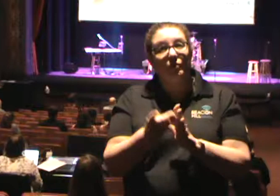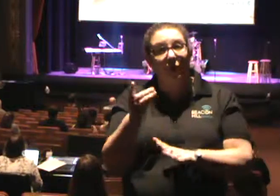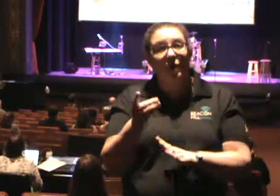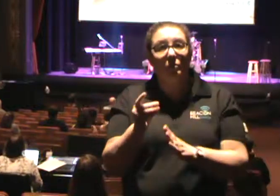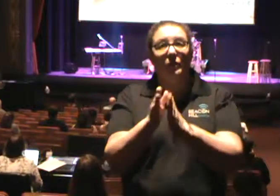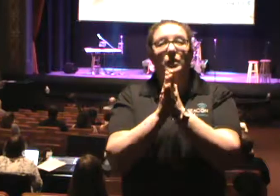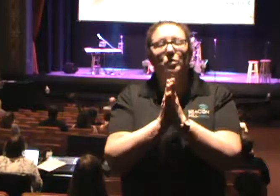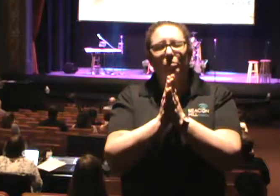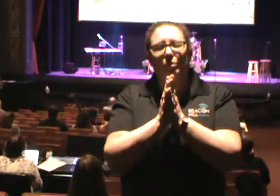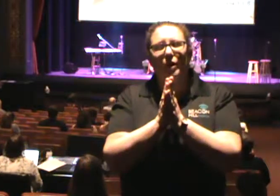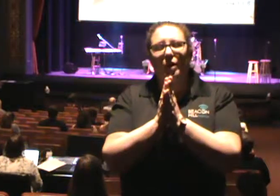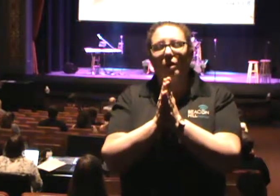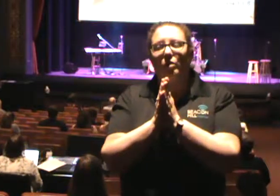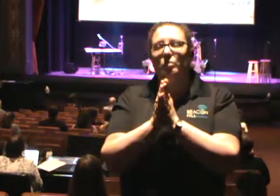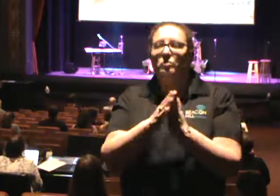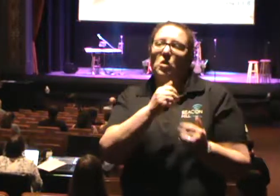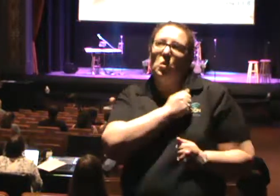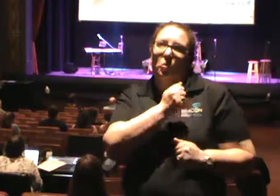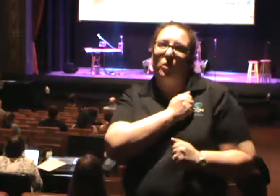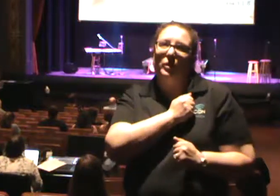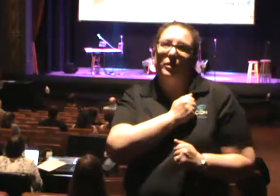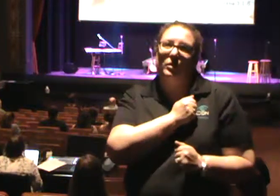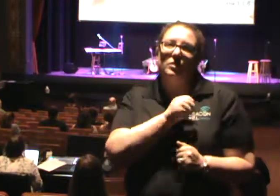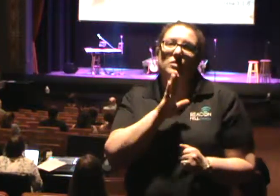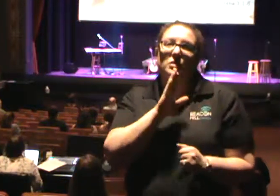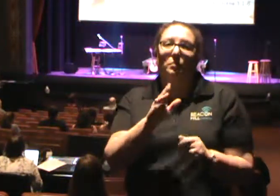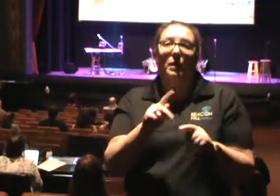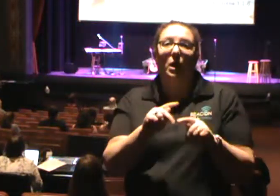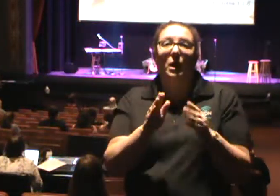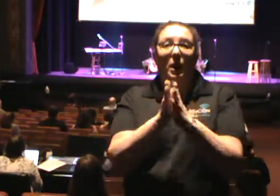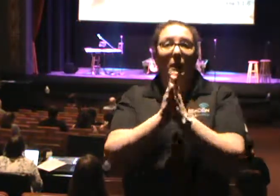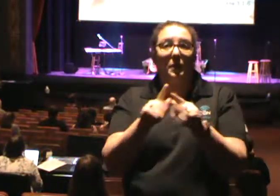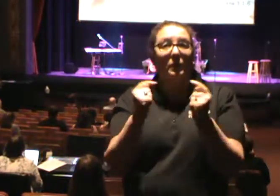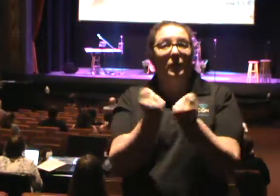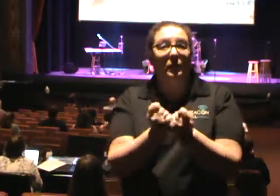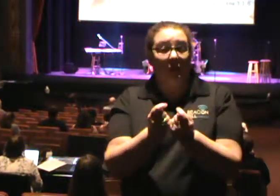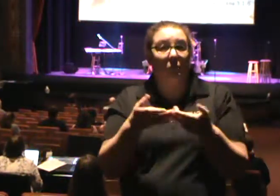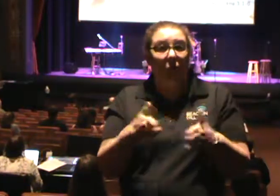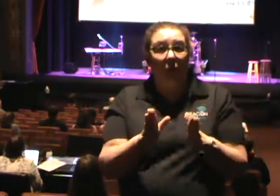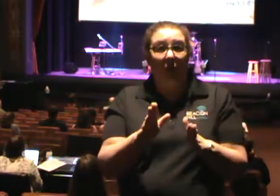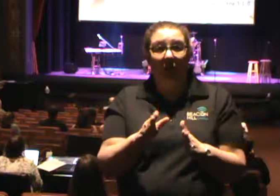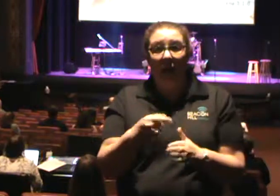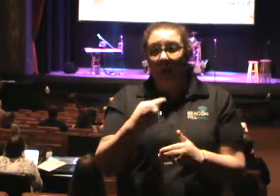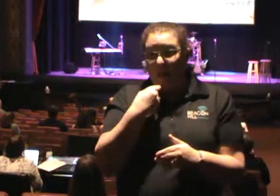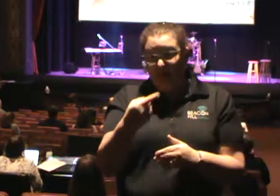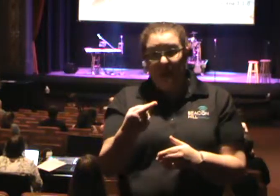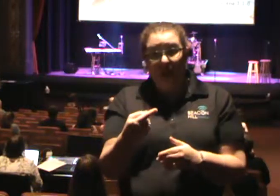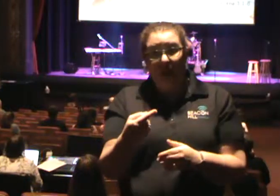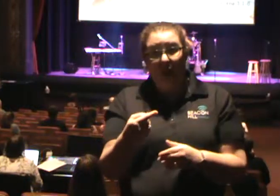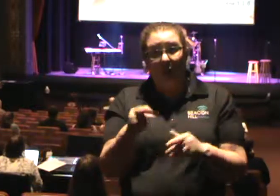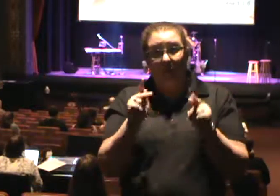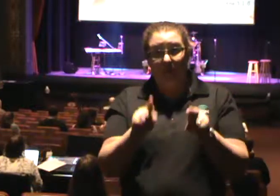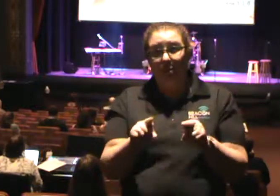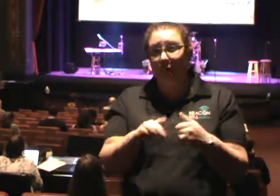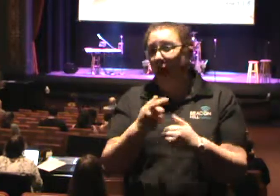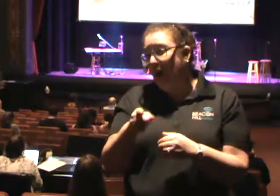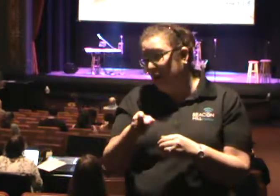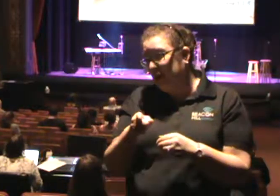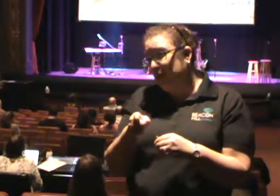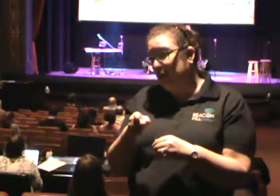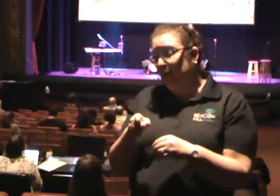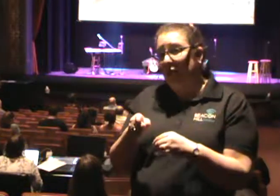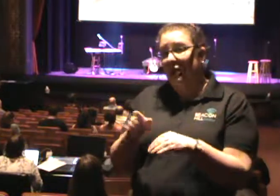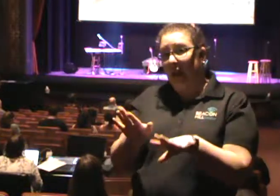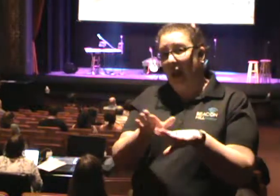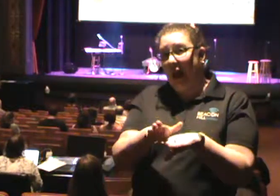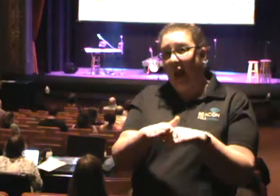prayer warriors just through being on the prayer team. And the way that I tell people in our church is how can you possibly get out of your comfort